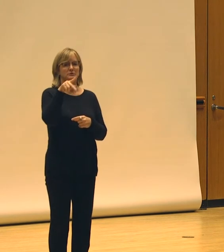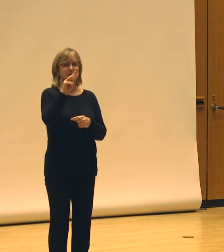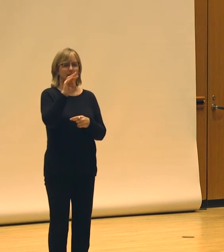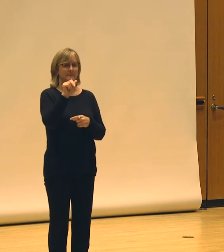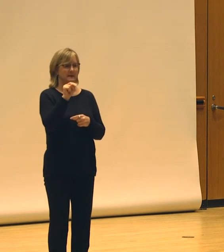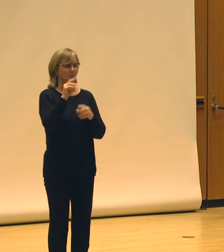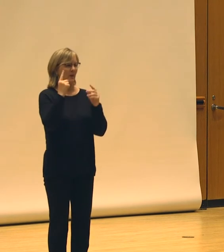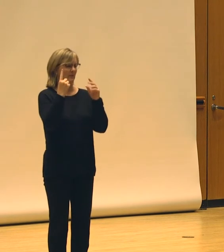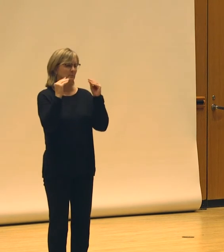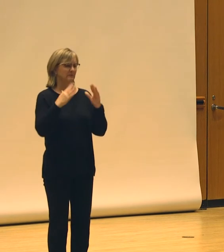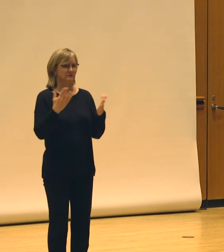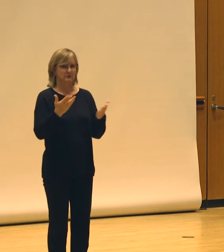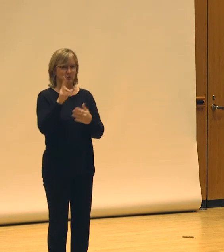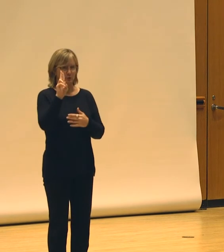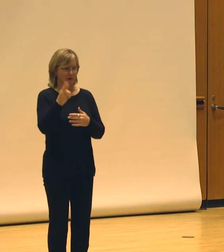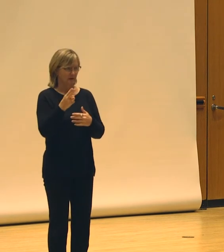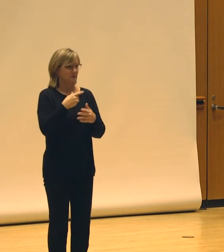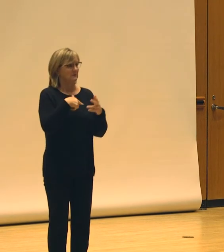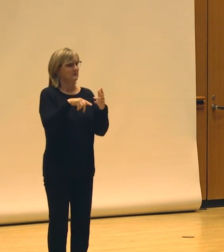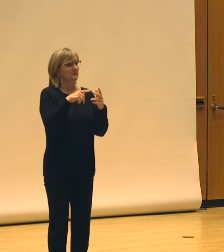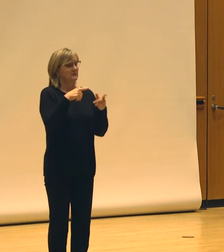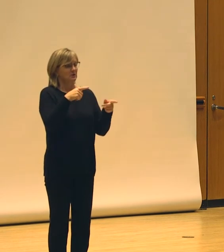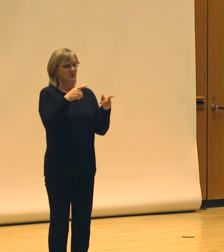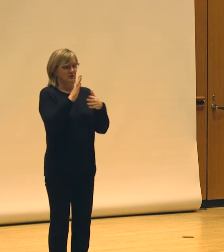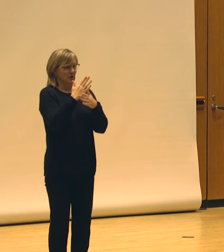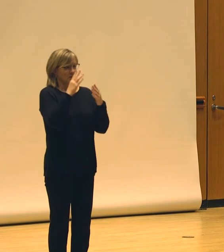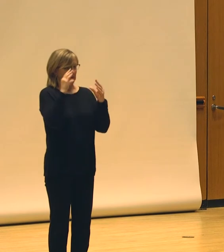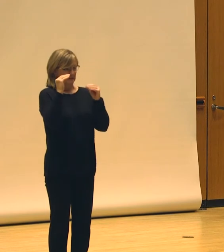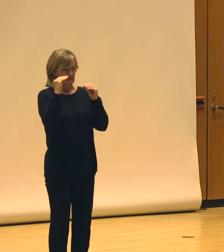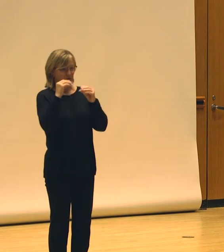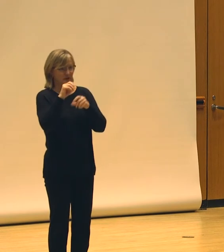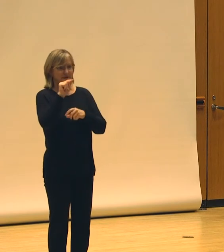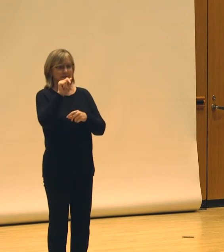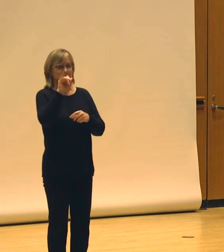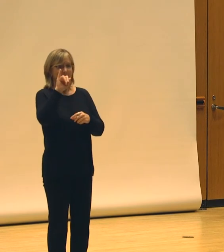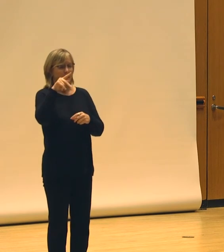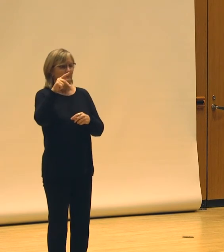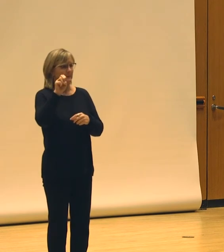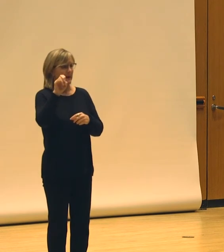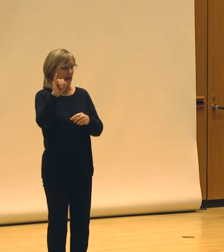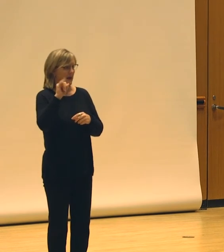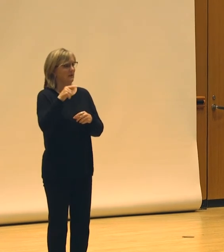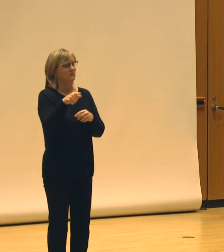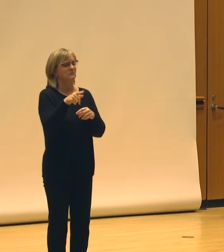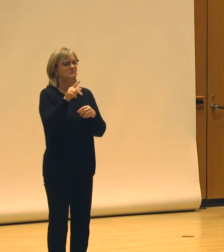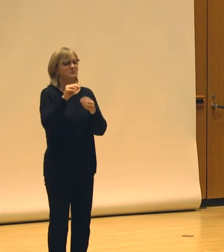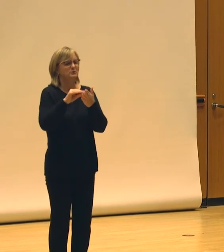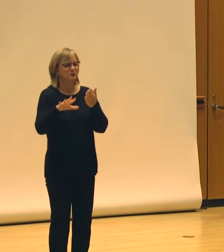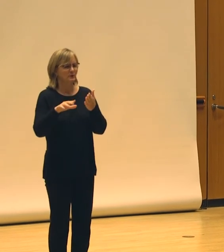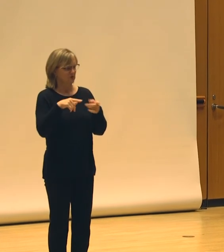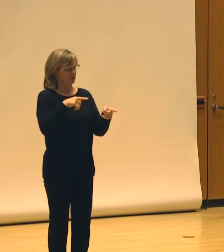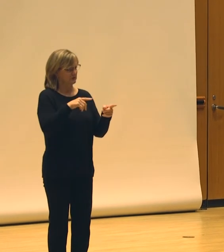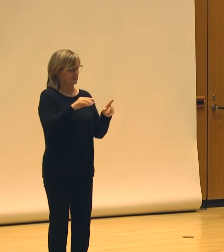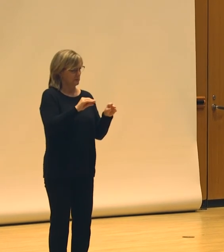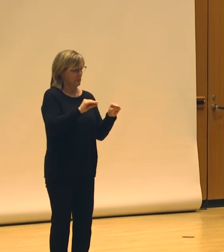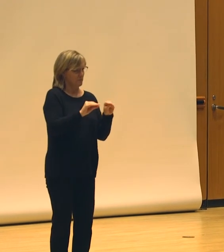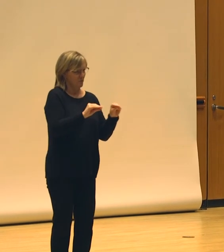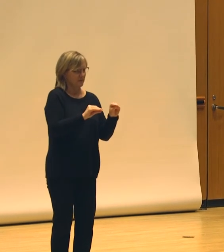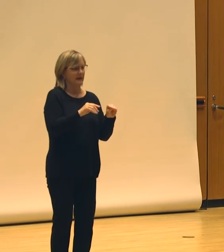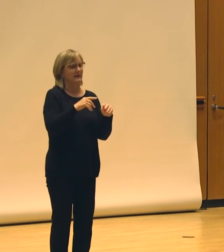of Houston, was sharing while she was teaching in Taipei, her students reacted to a small movement moment that she did